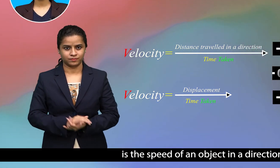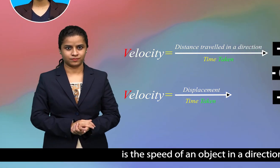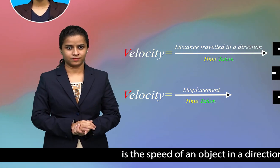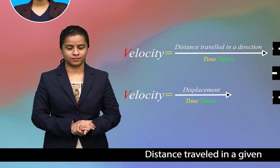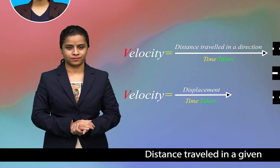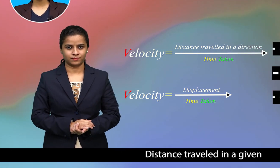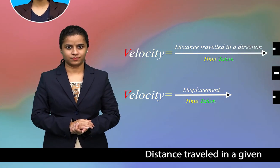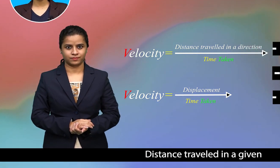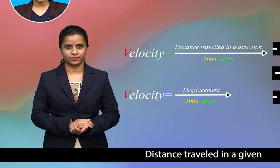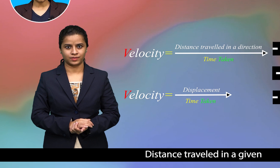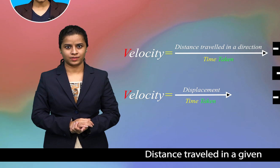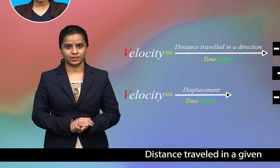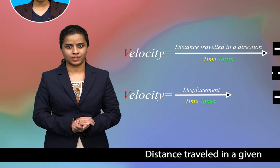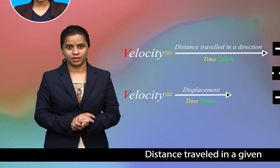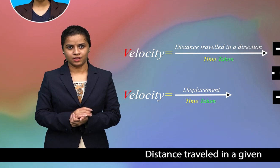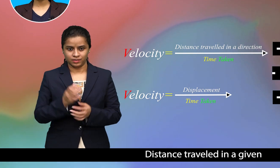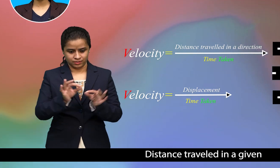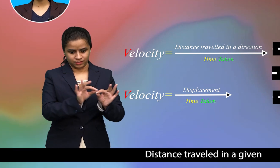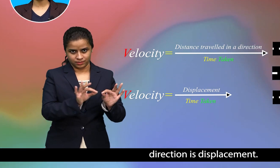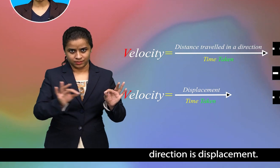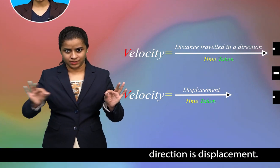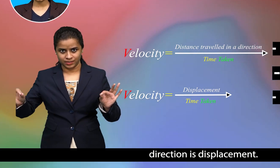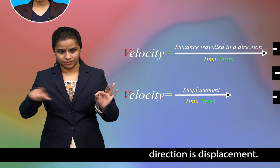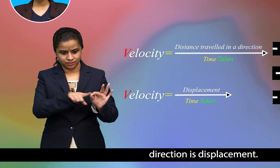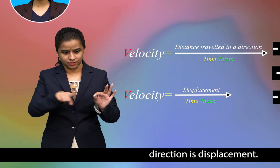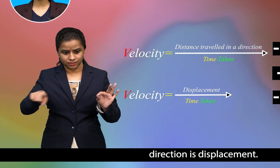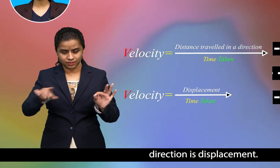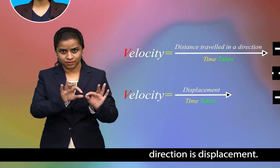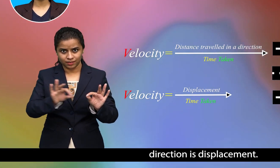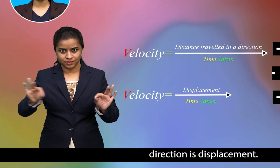direction distance traveled in a given direction is displacement